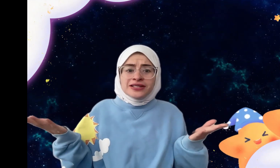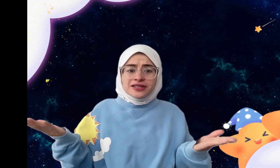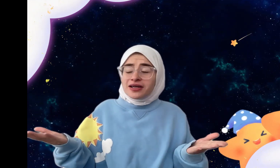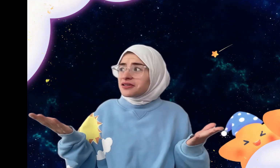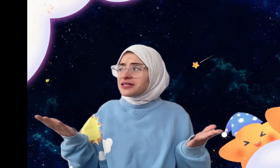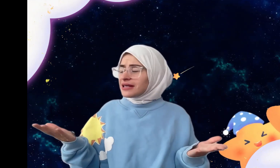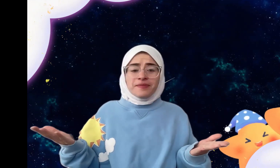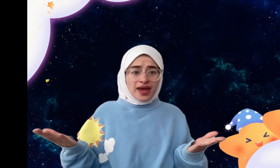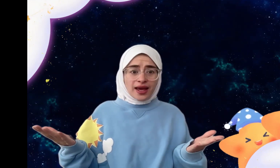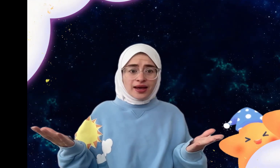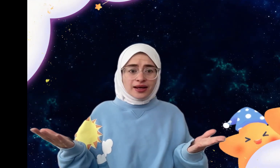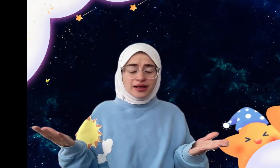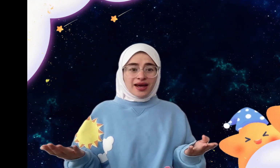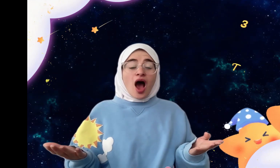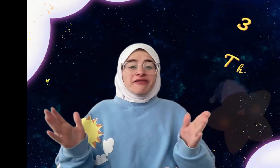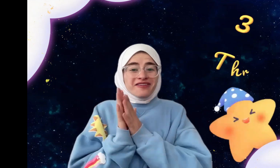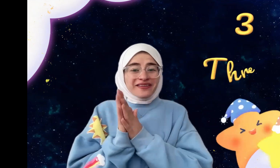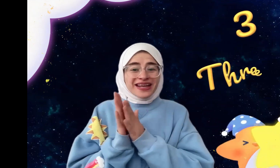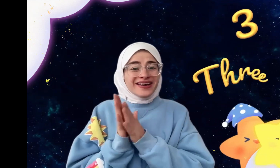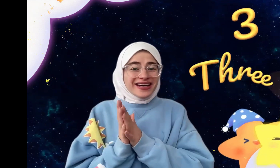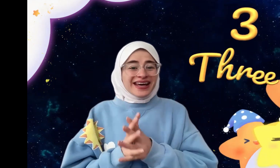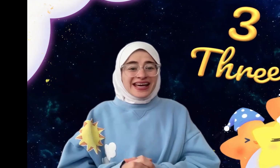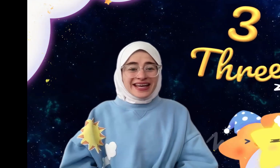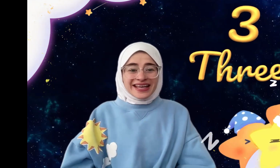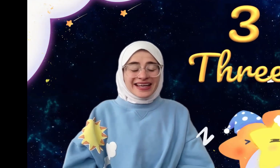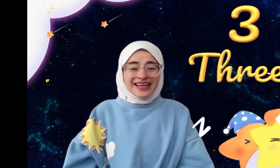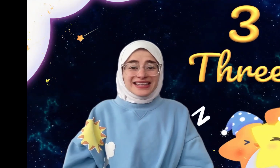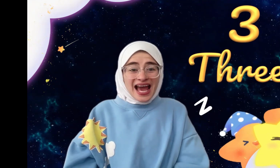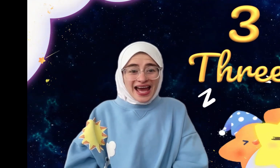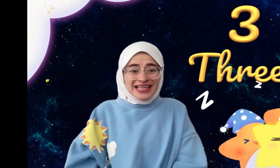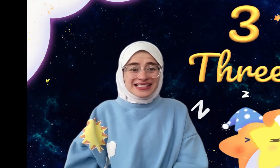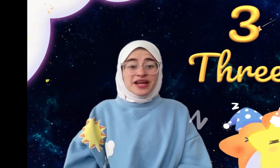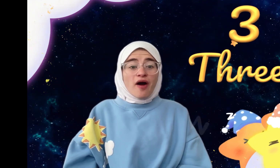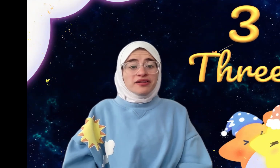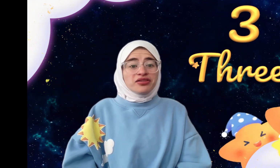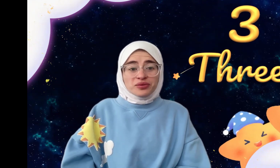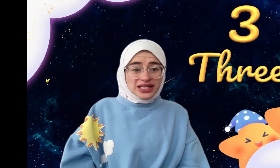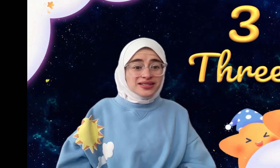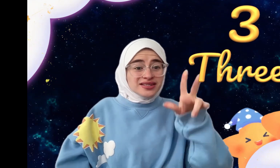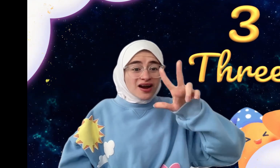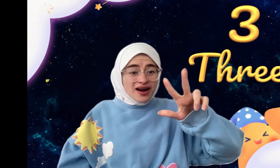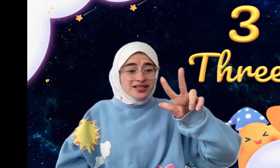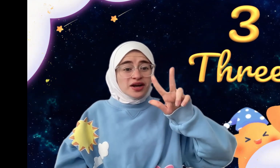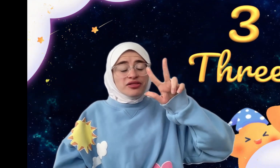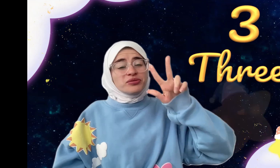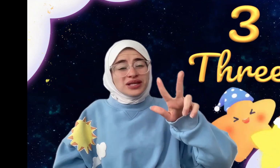stars are sleeping? Very good! Yes, there are three stars! There are three